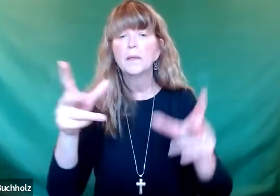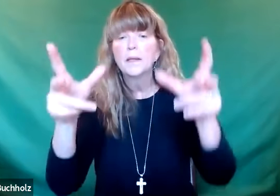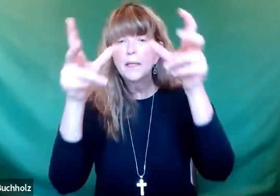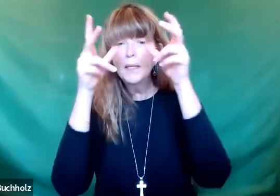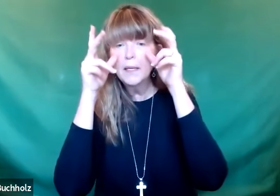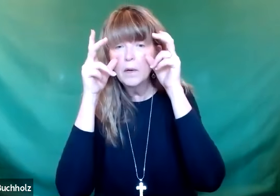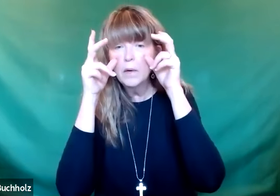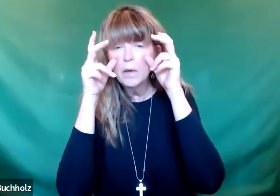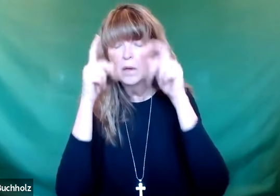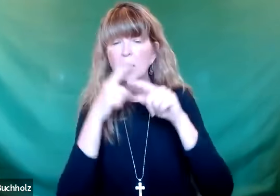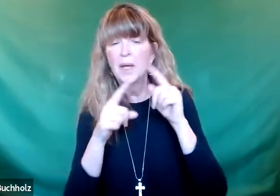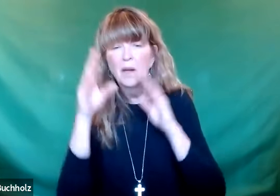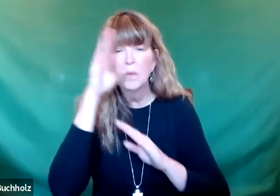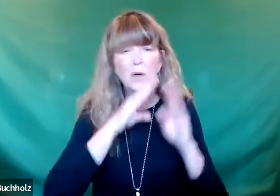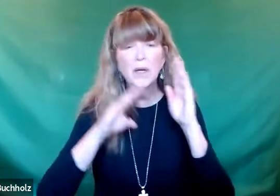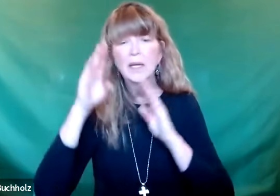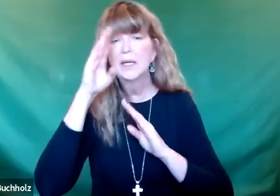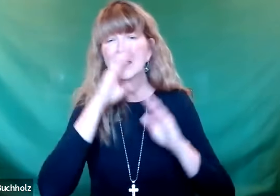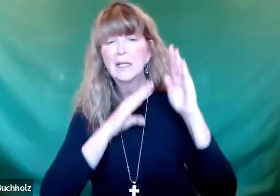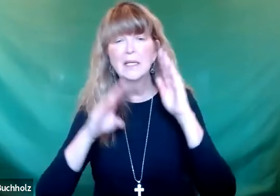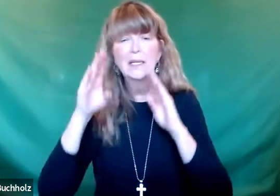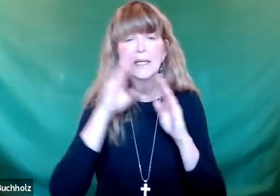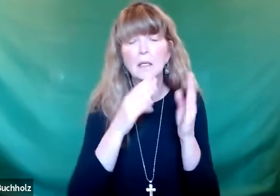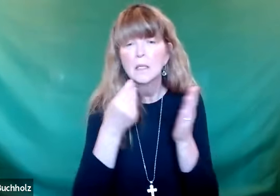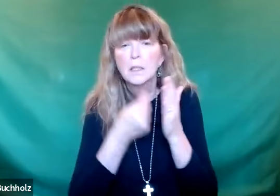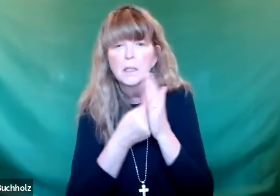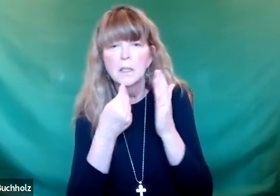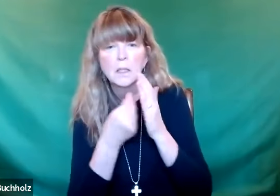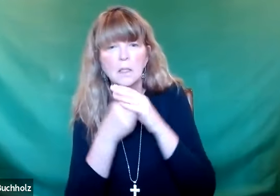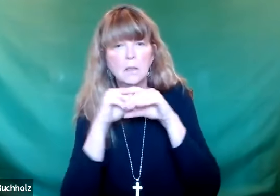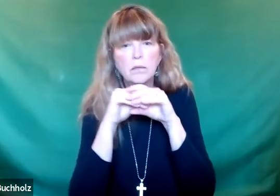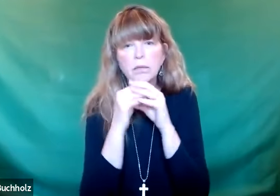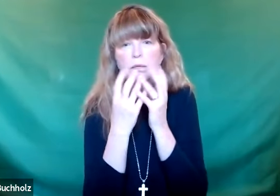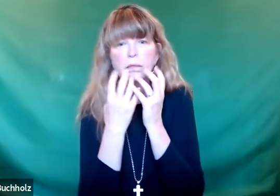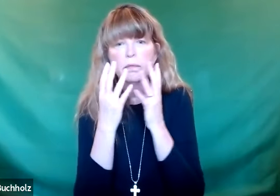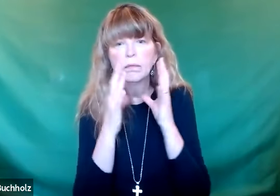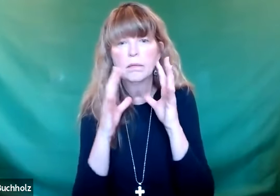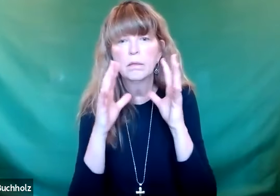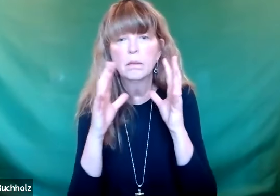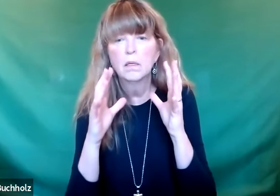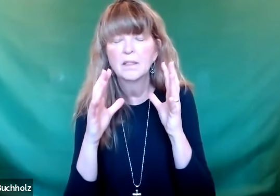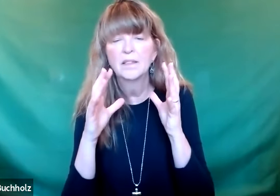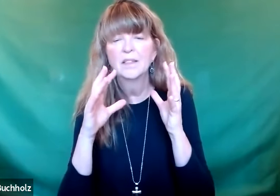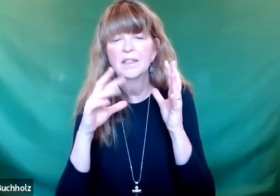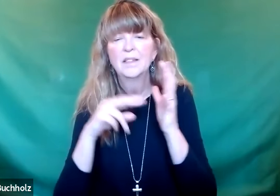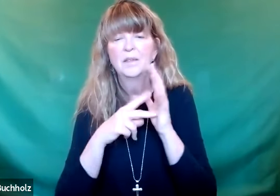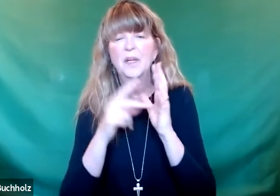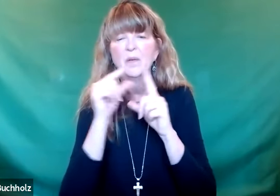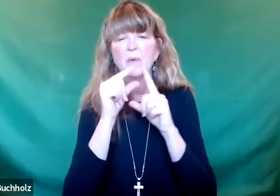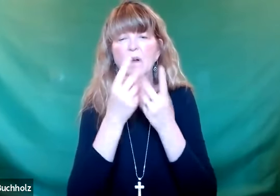on rocky soil. If anyone hears the word, and then has financial worries or other issues that